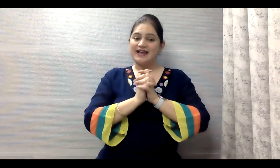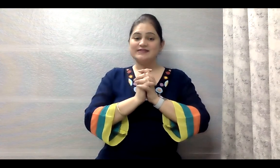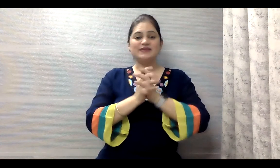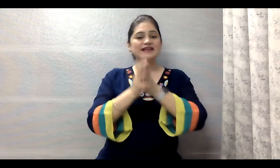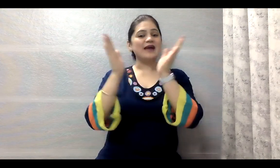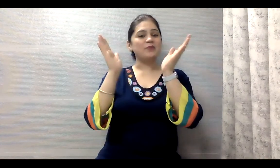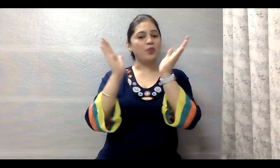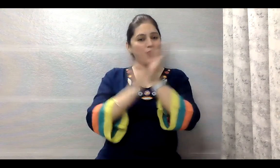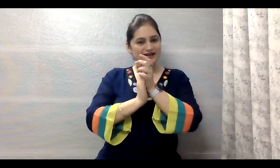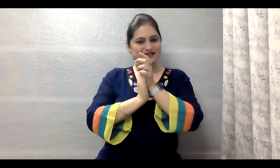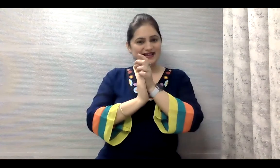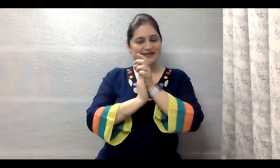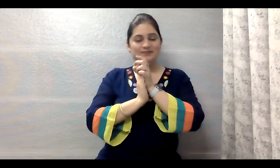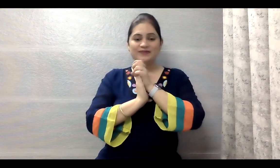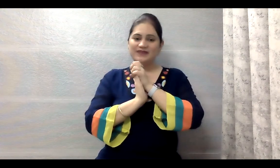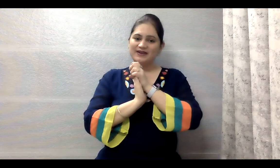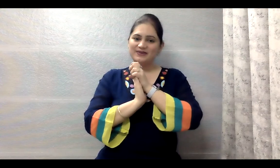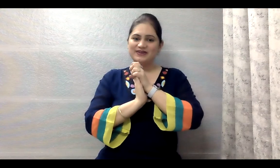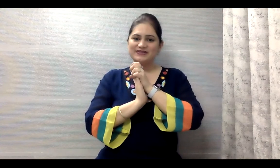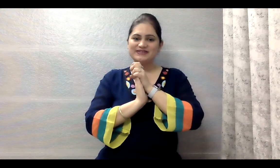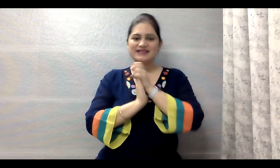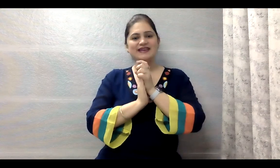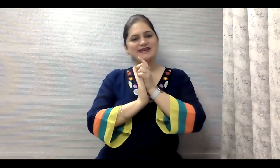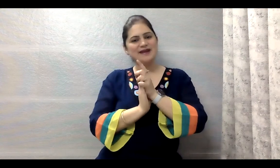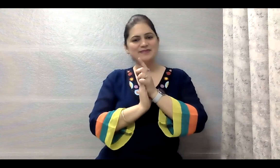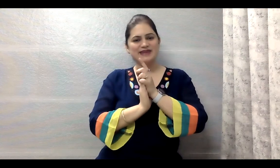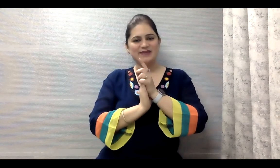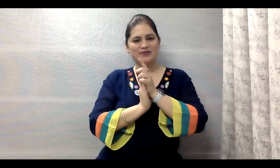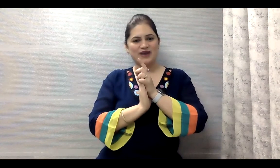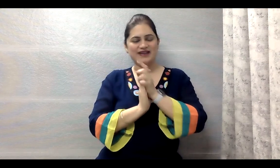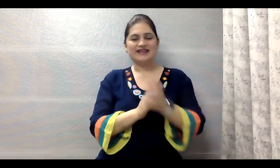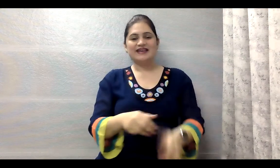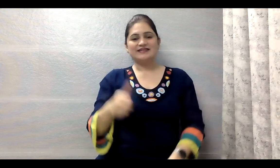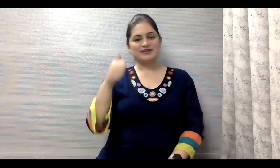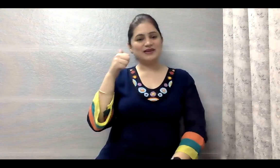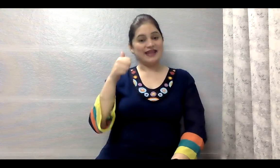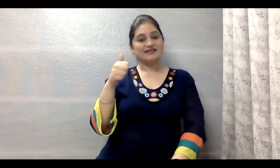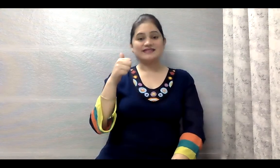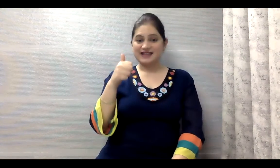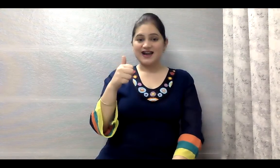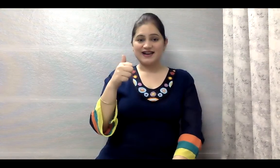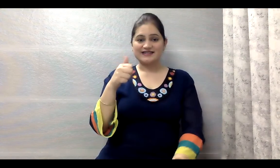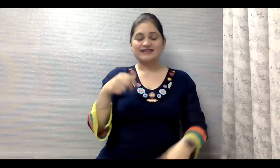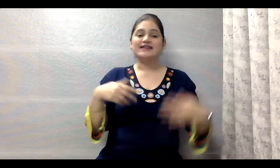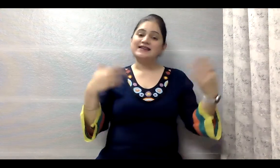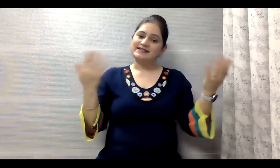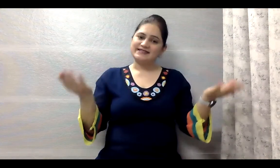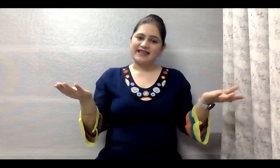as we clap one time, we are going to say number name 1. So let's start. Z